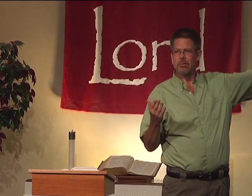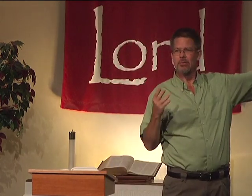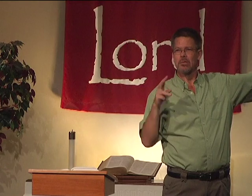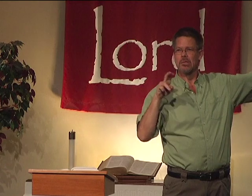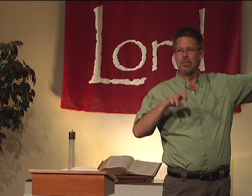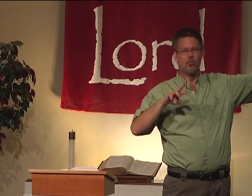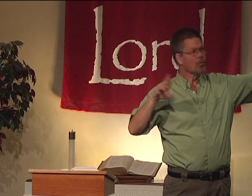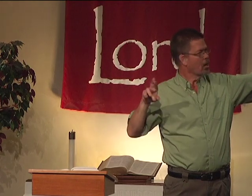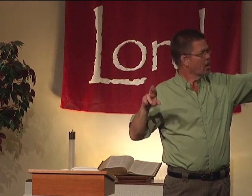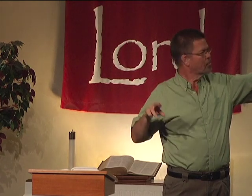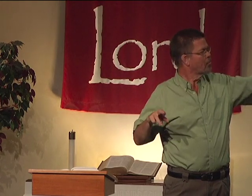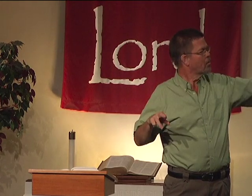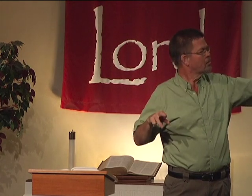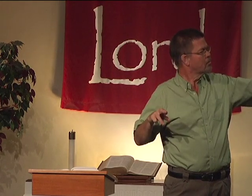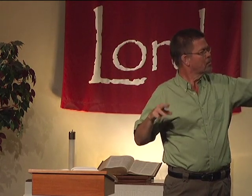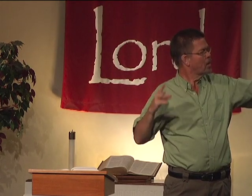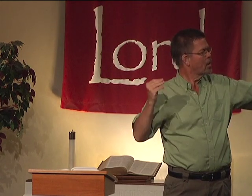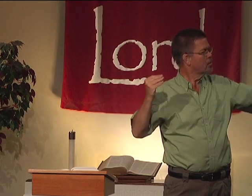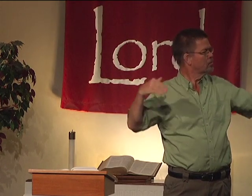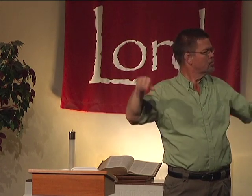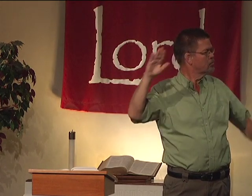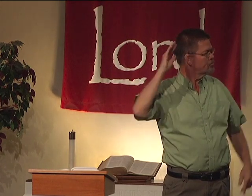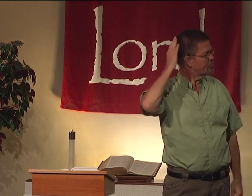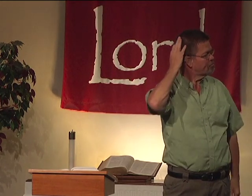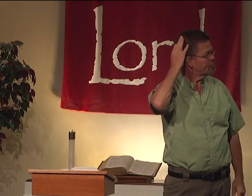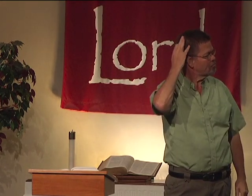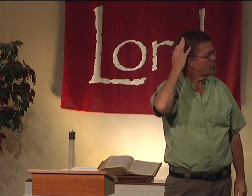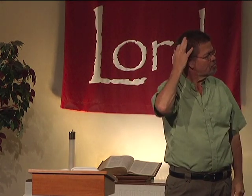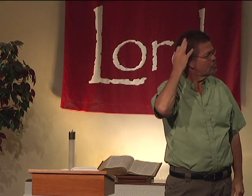He raised Jesus from the dead. Jesus is seated at the right hand.